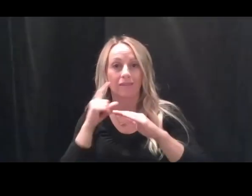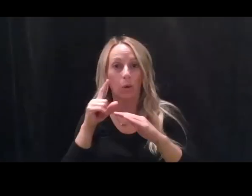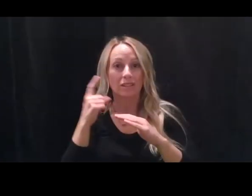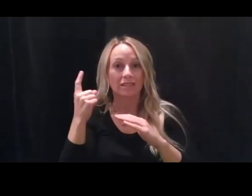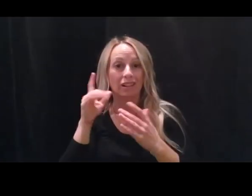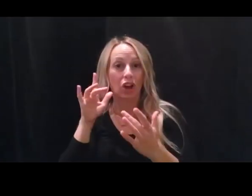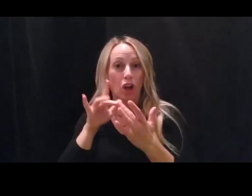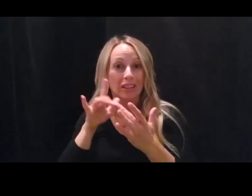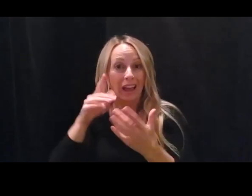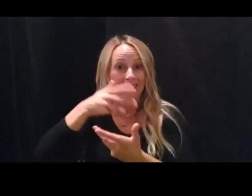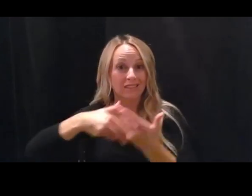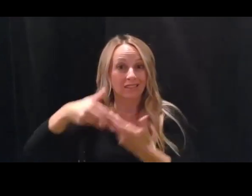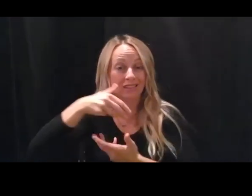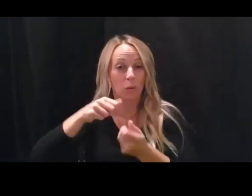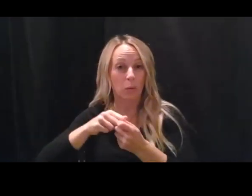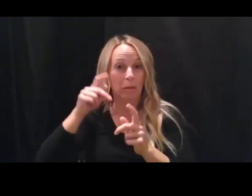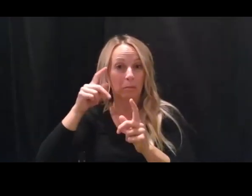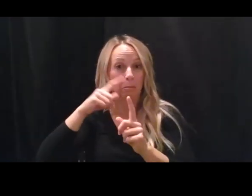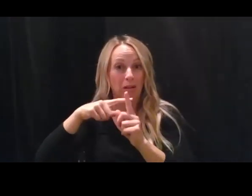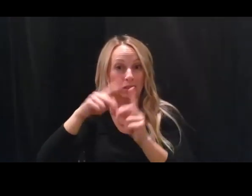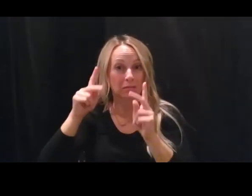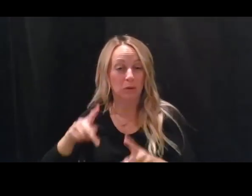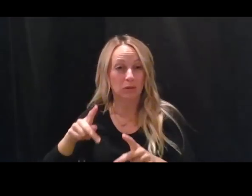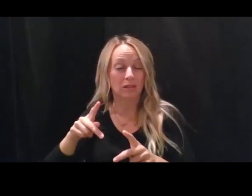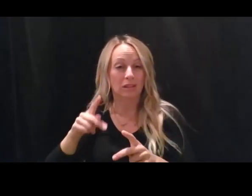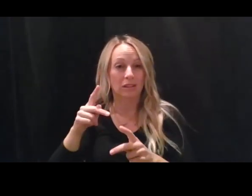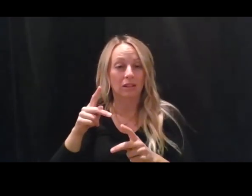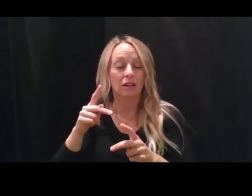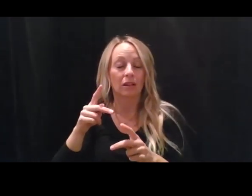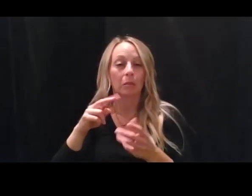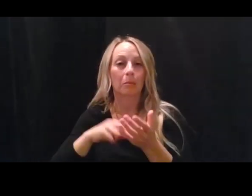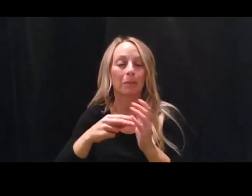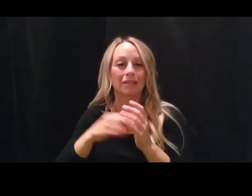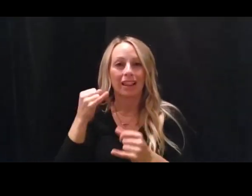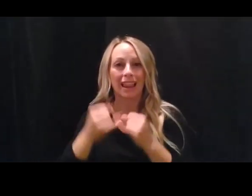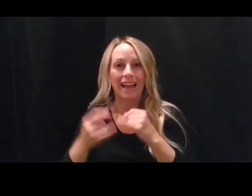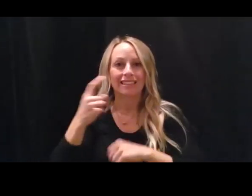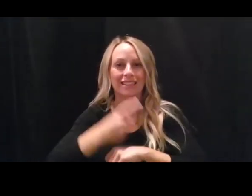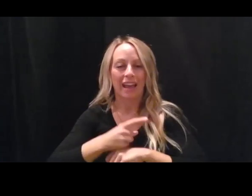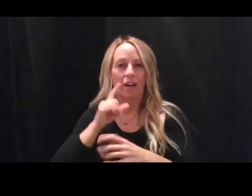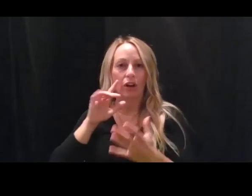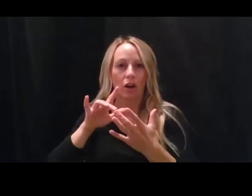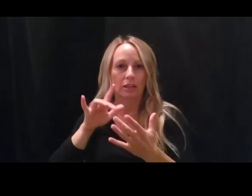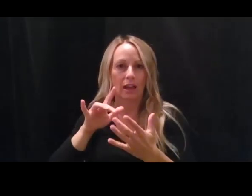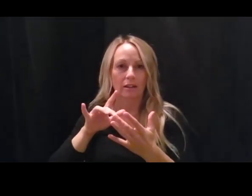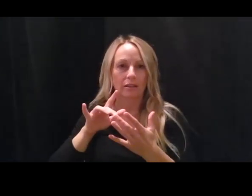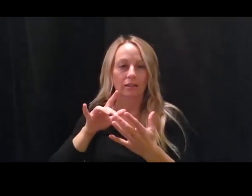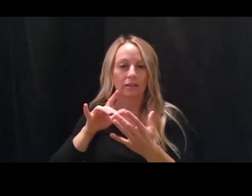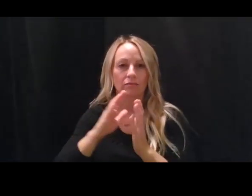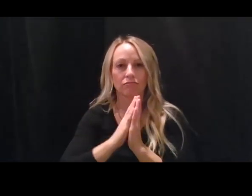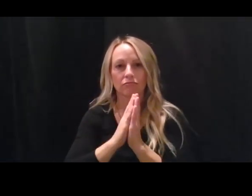is from the last day of contact with a positive case and encompasses the longest